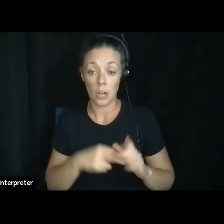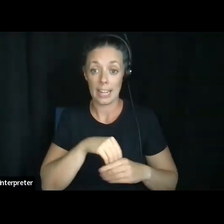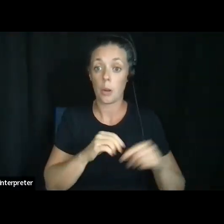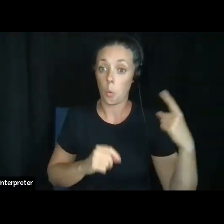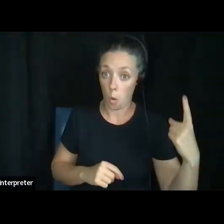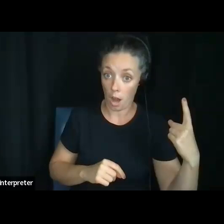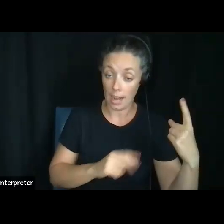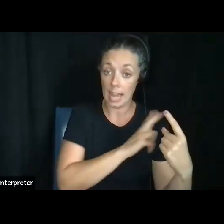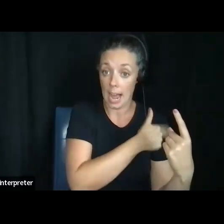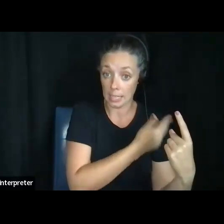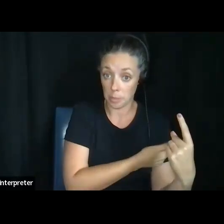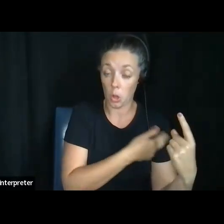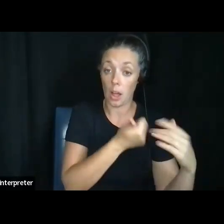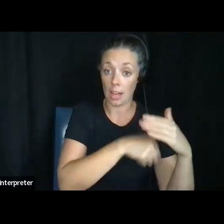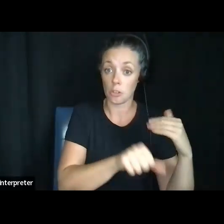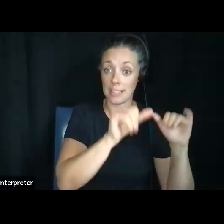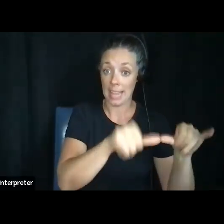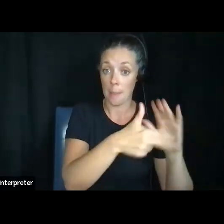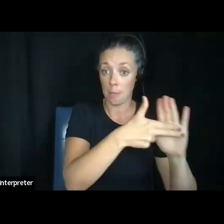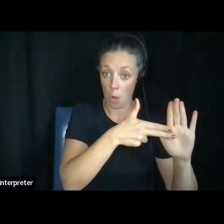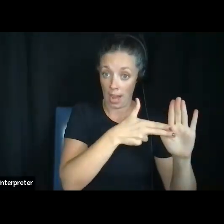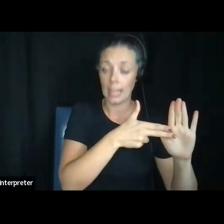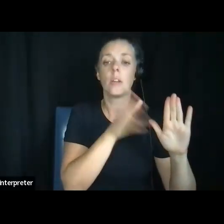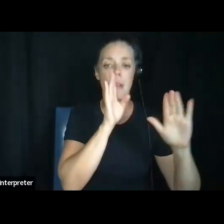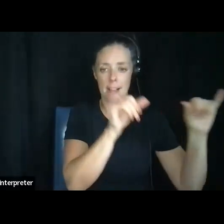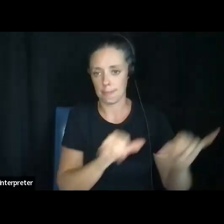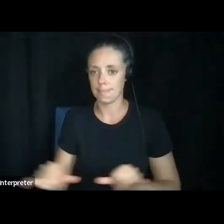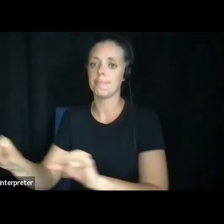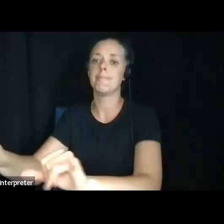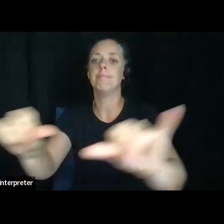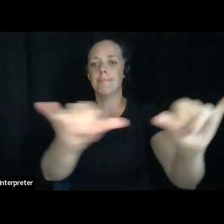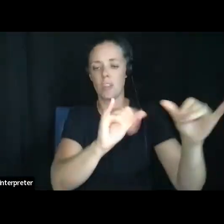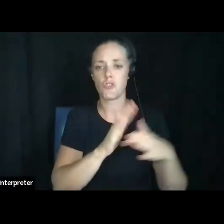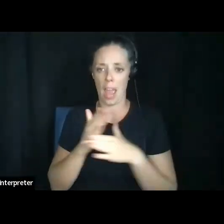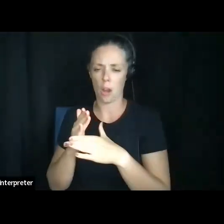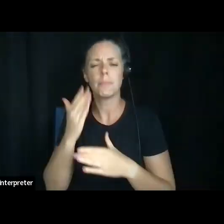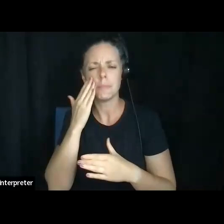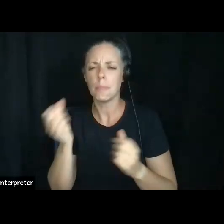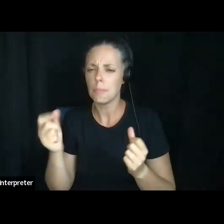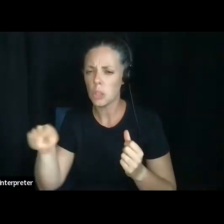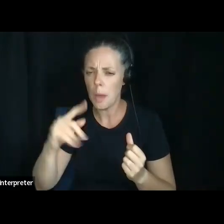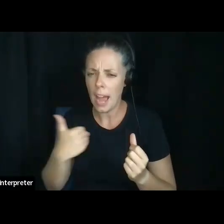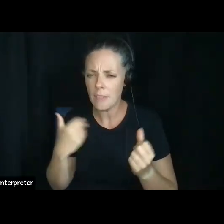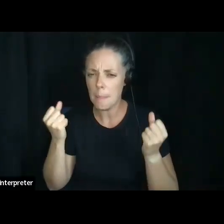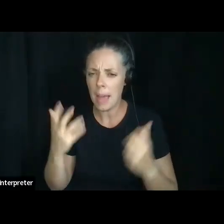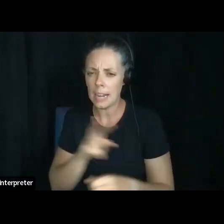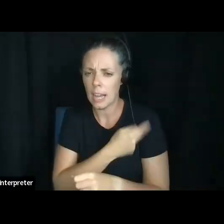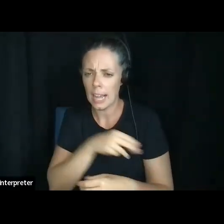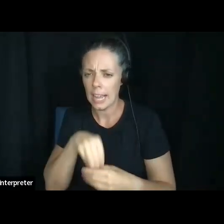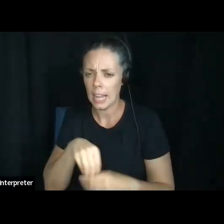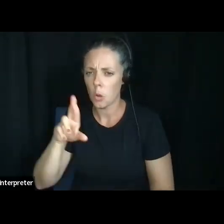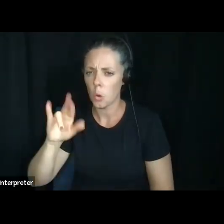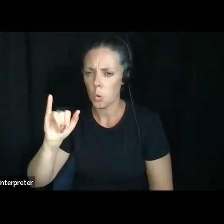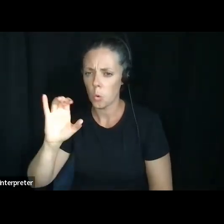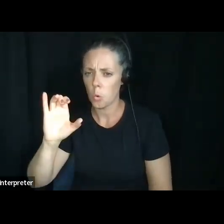all the Sentara. So, um, I know we have, you guys have a lot of hospitals in the Richmond area. So, um, that may